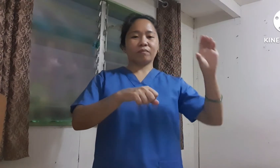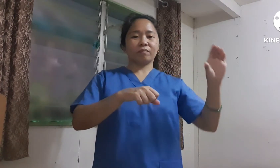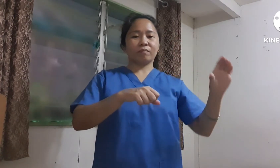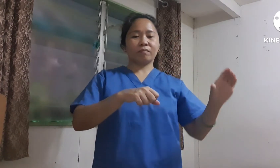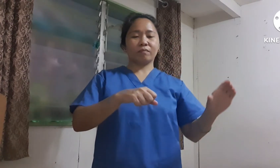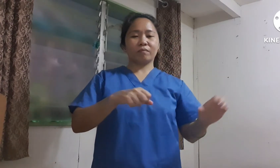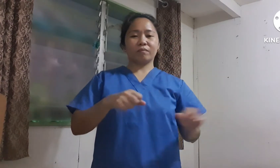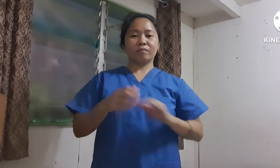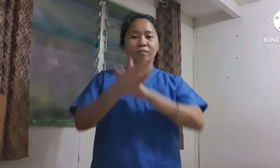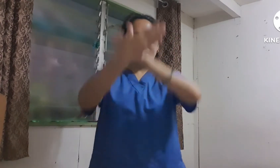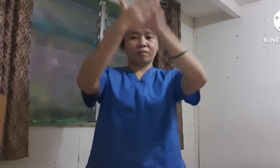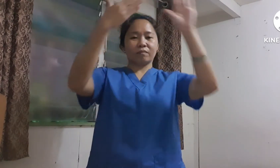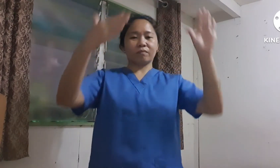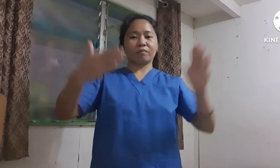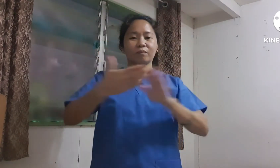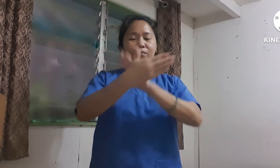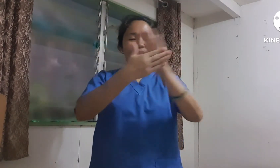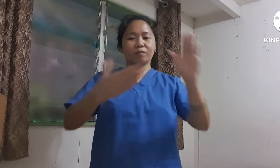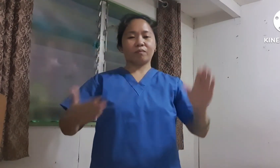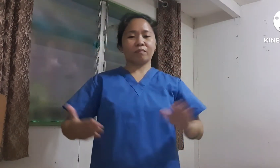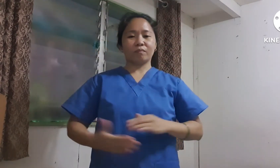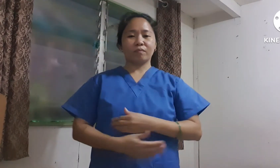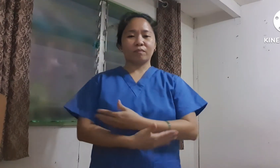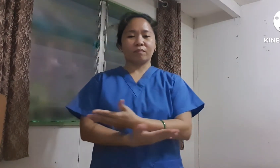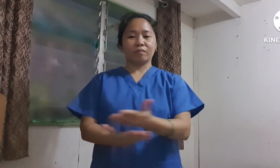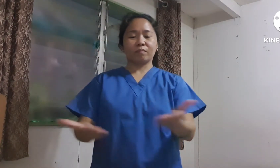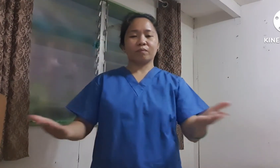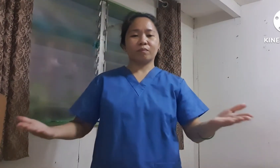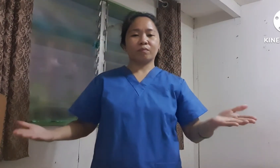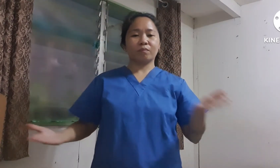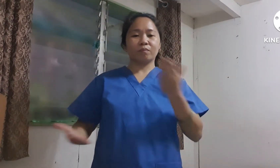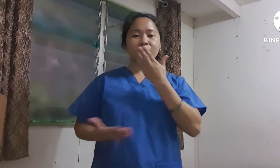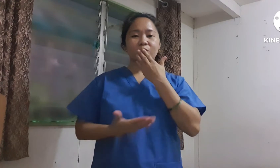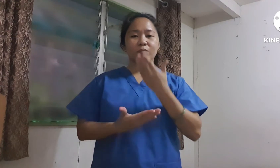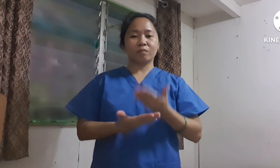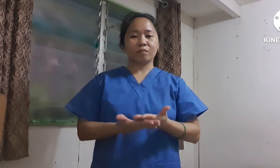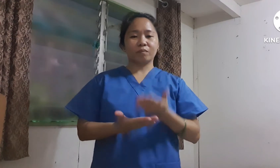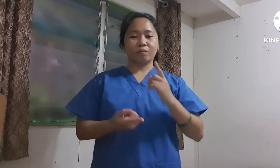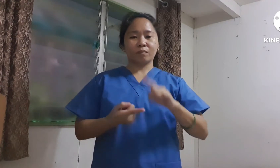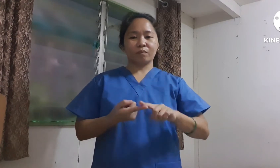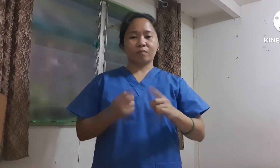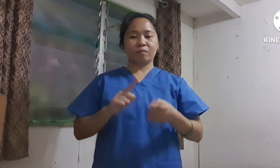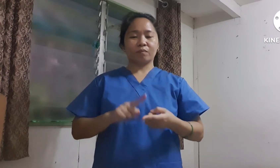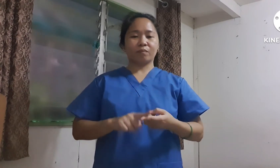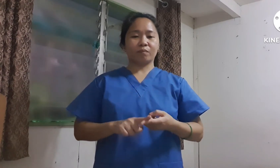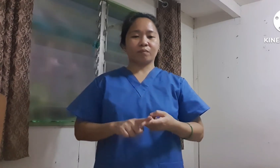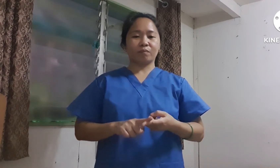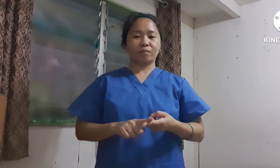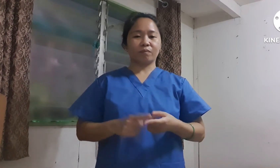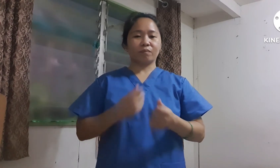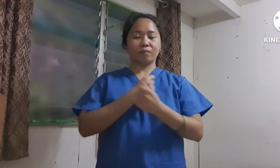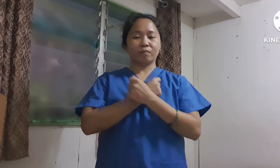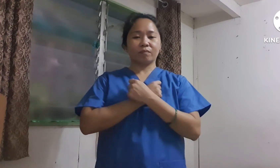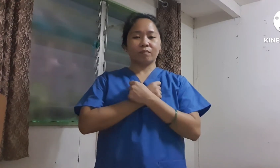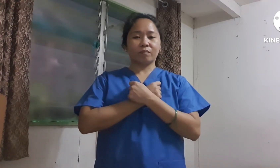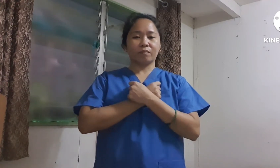In the sky I can be A good friend I can